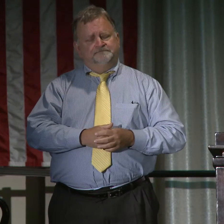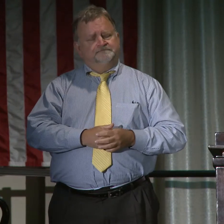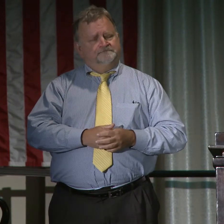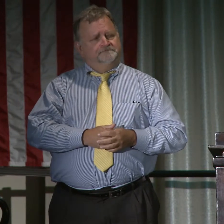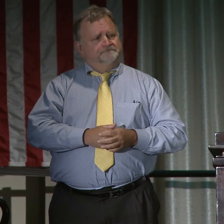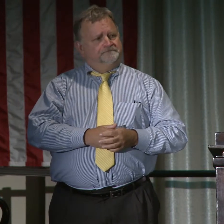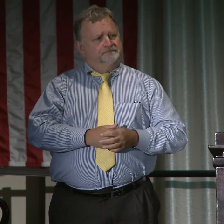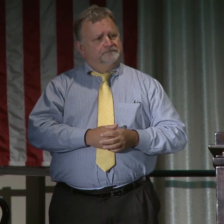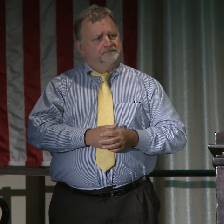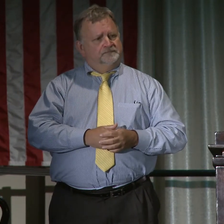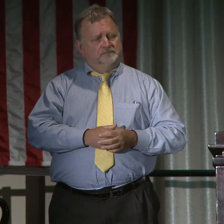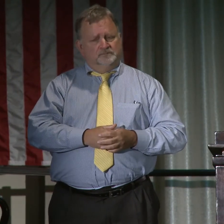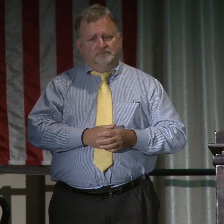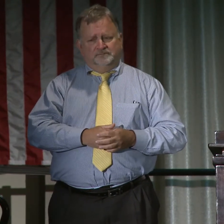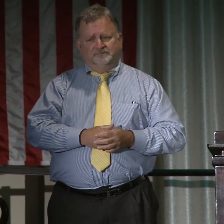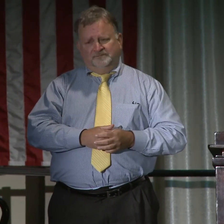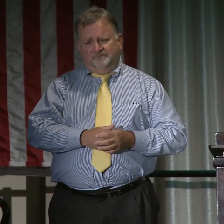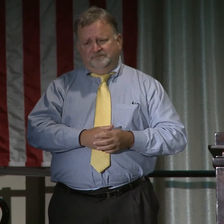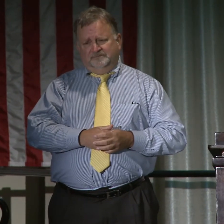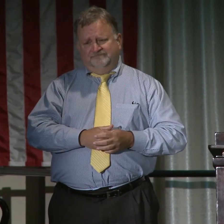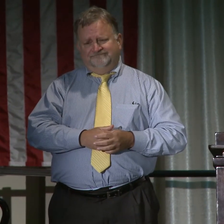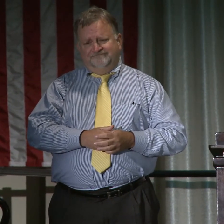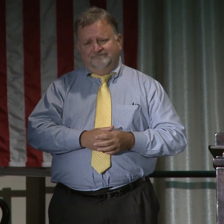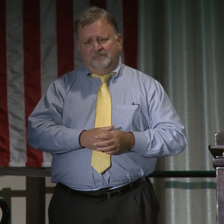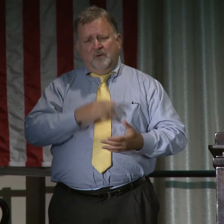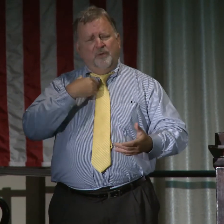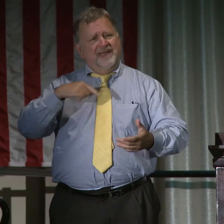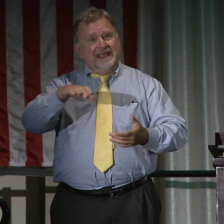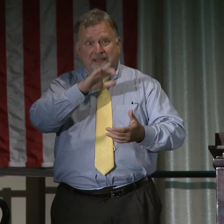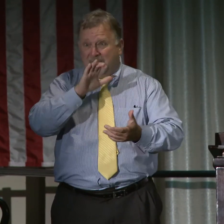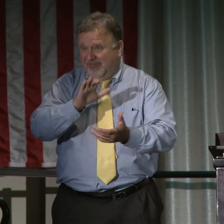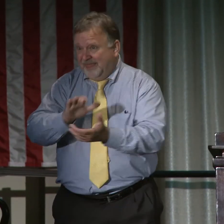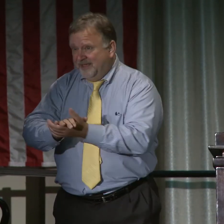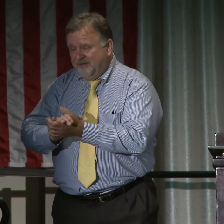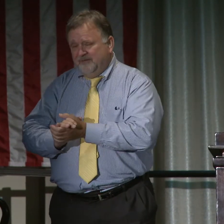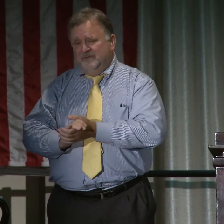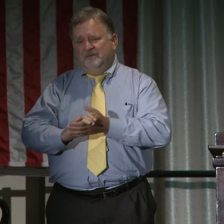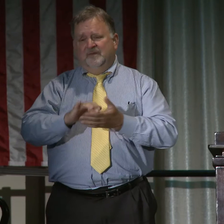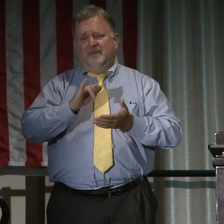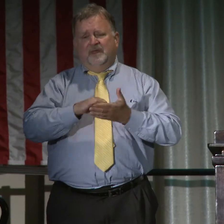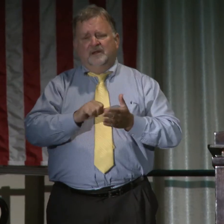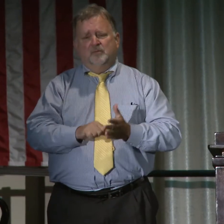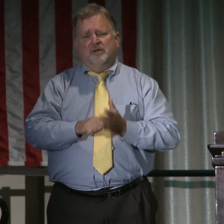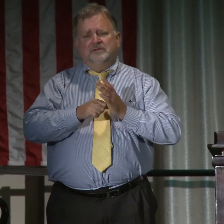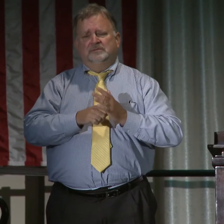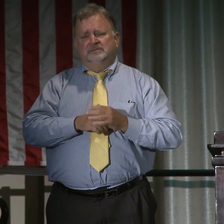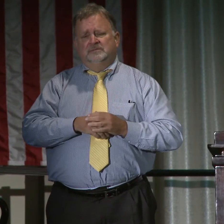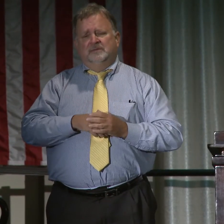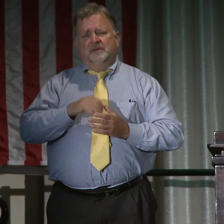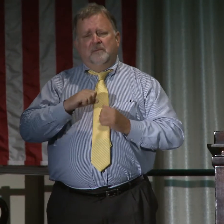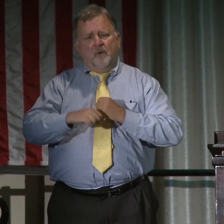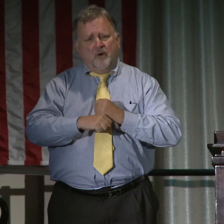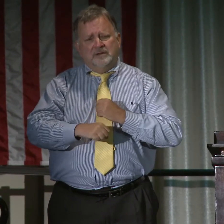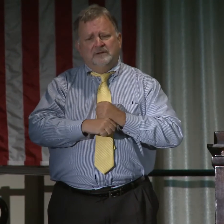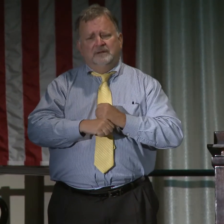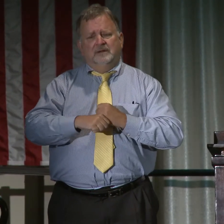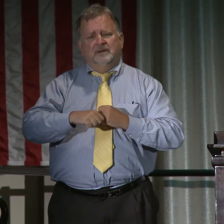We have the passion to be creative. And we do believe in creating a great first impression.